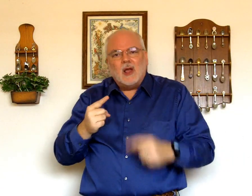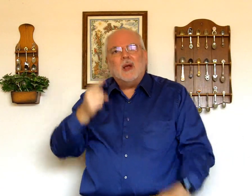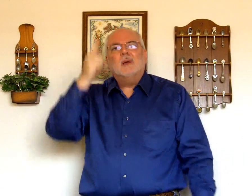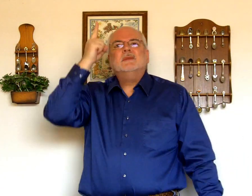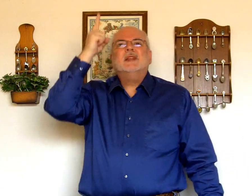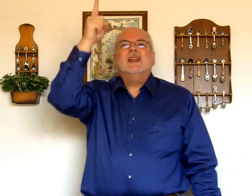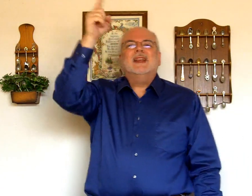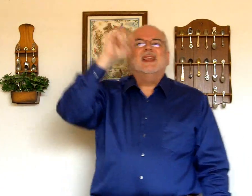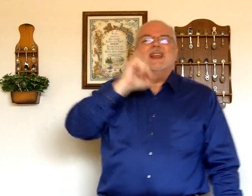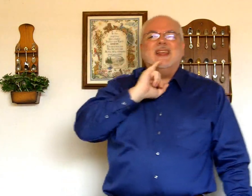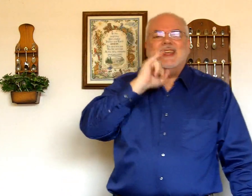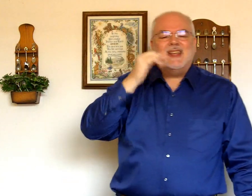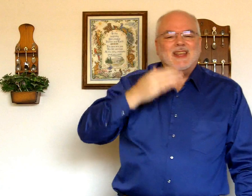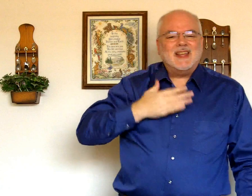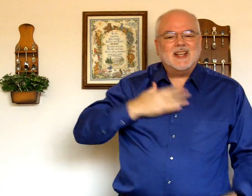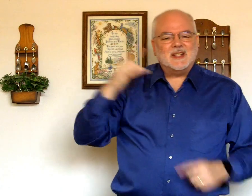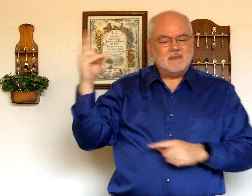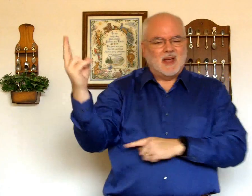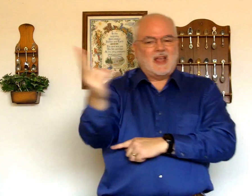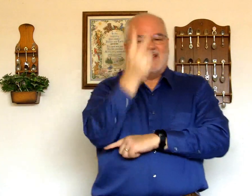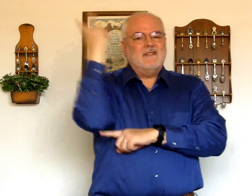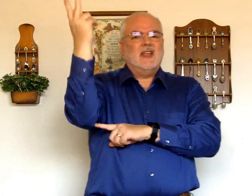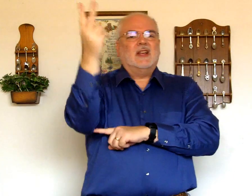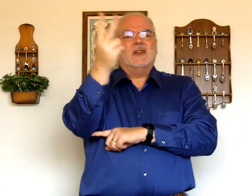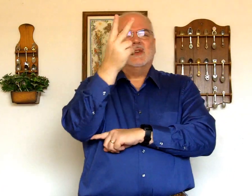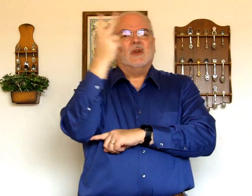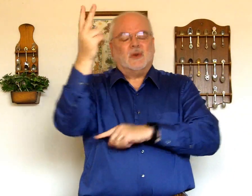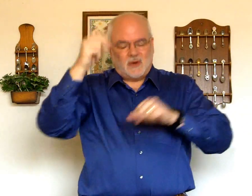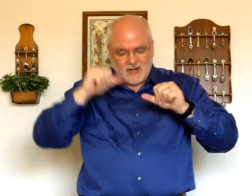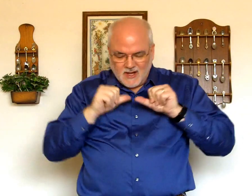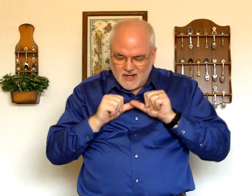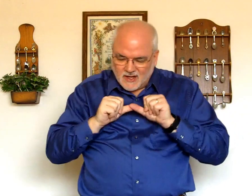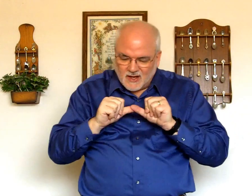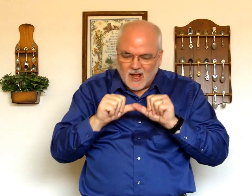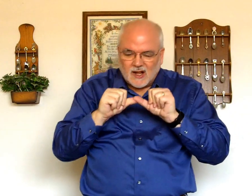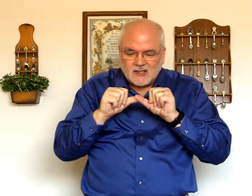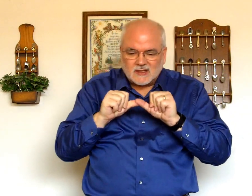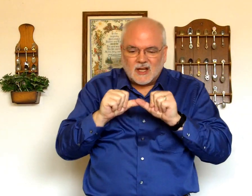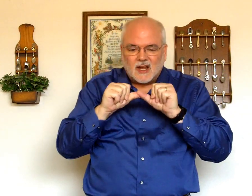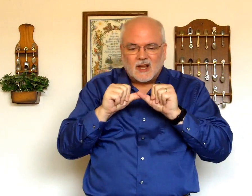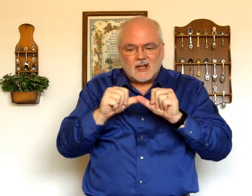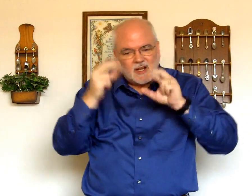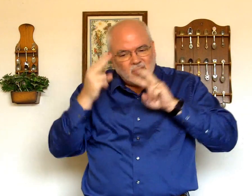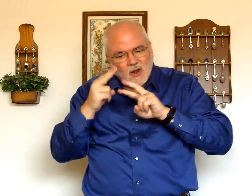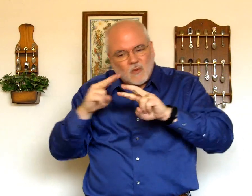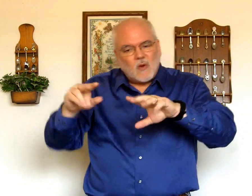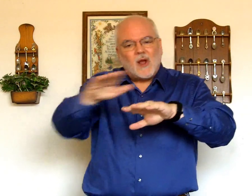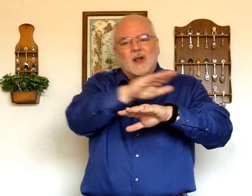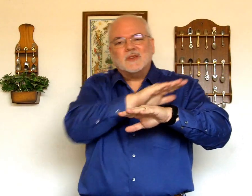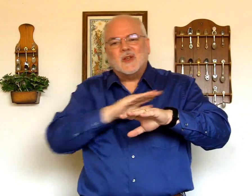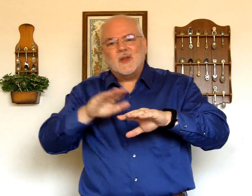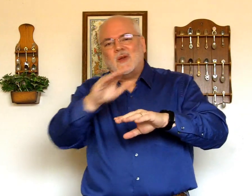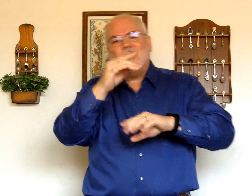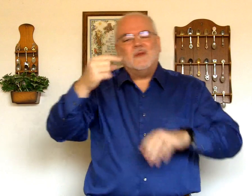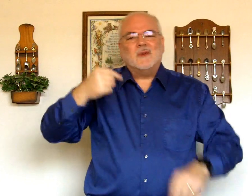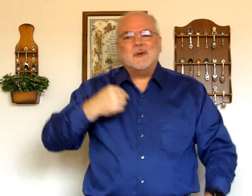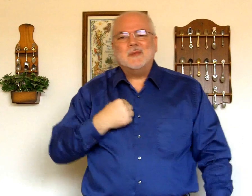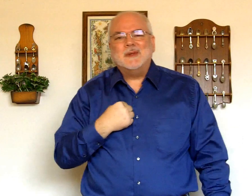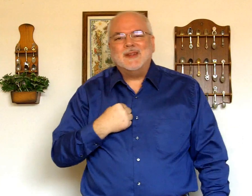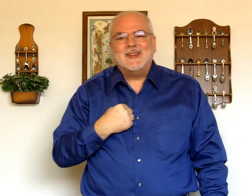he is my victory constantly watching over me